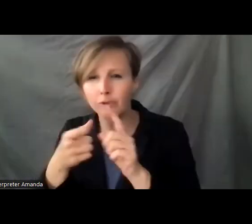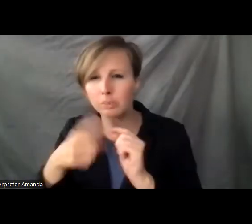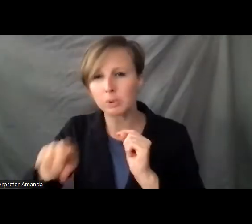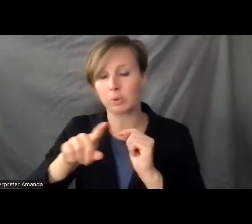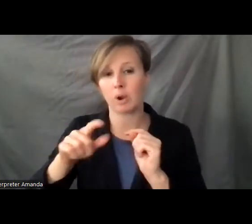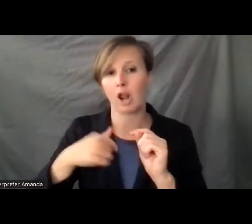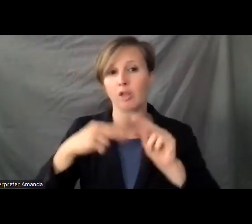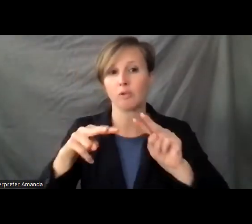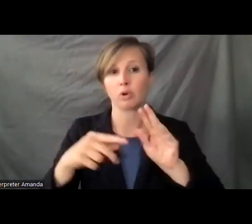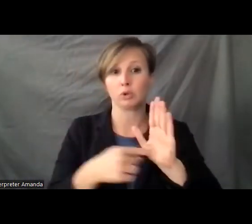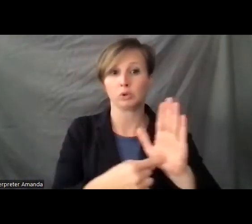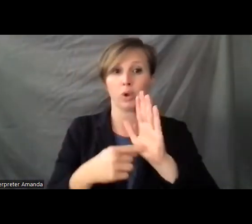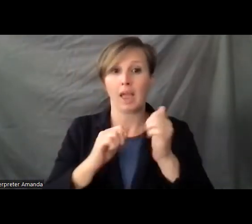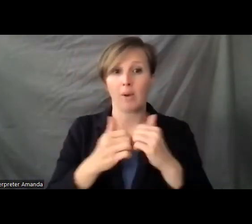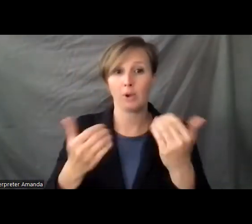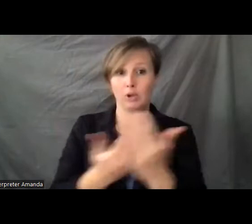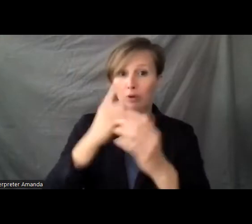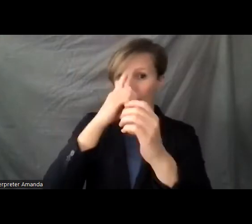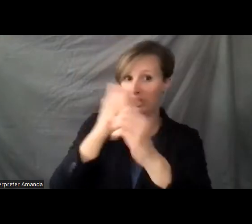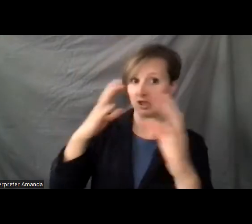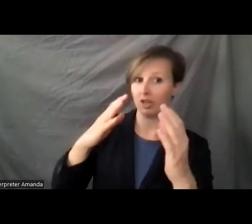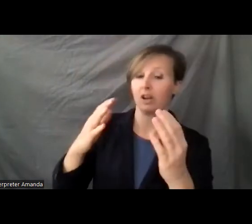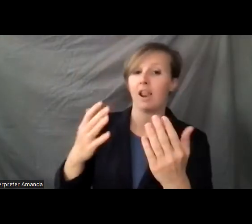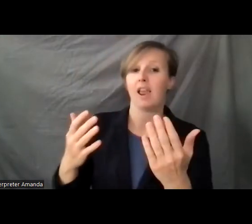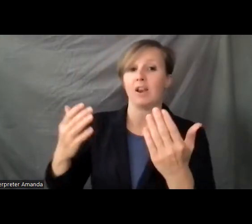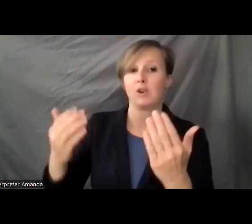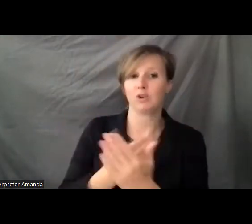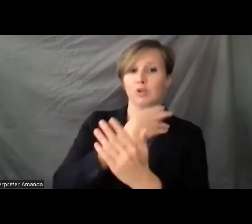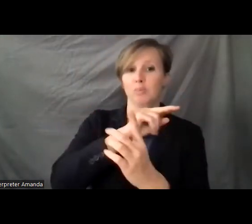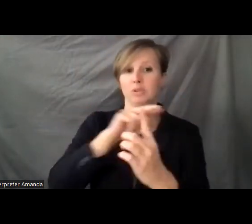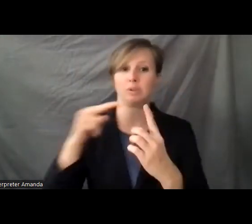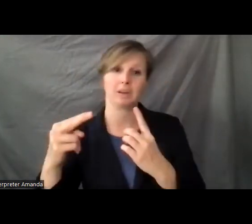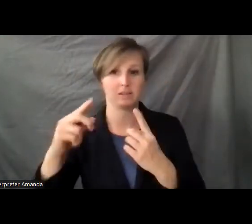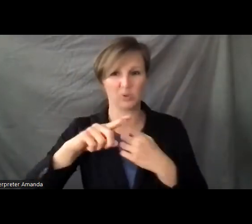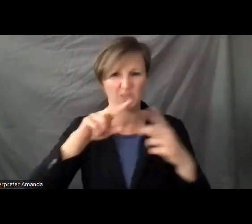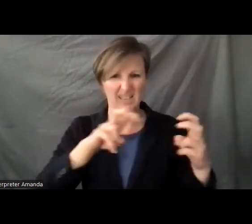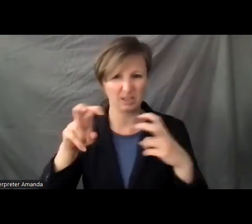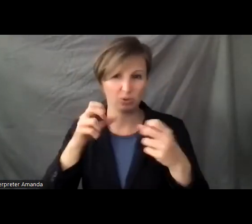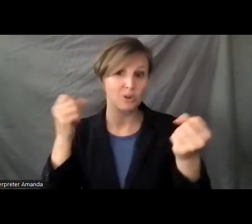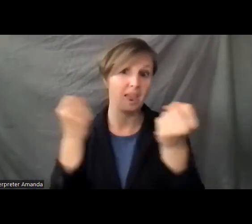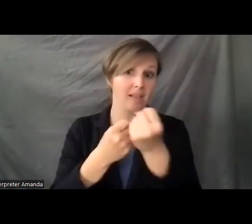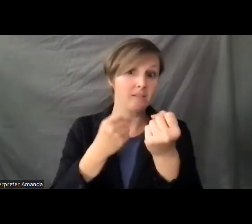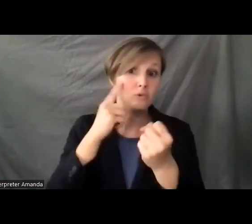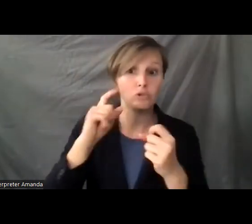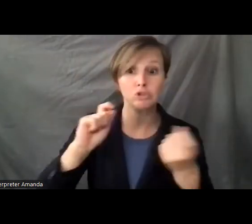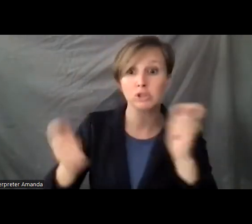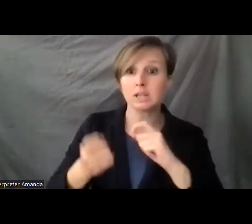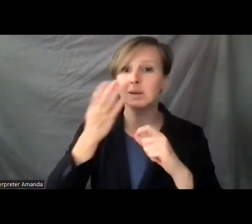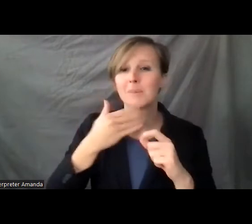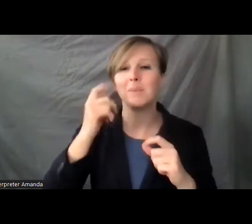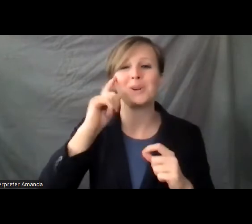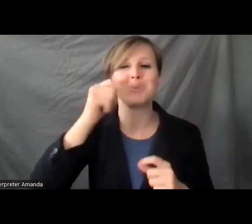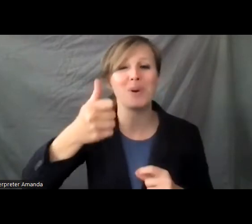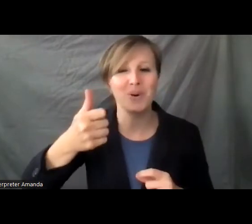showcasing how I will bring a new vision and a fresh perspective to these issues to advocate for change and a better tomorrow for this